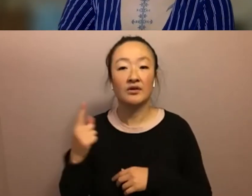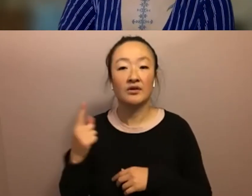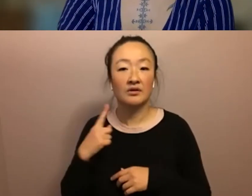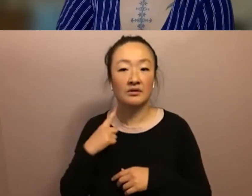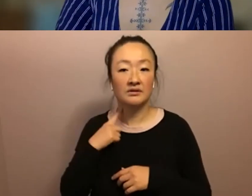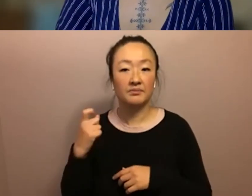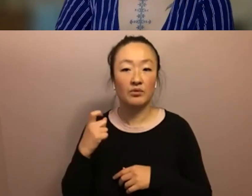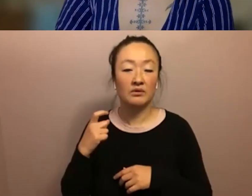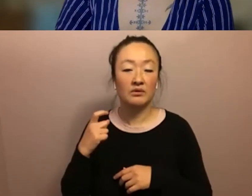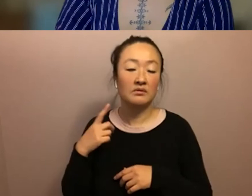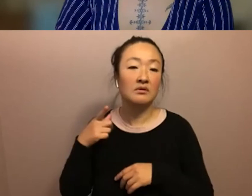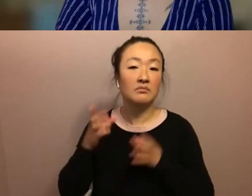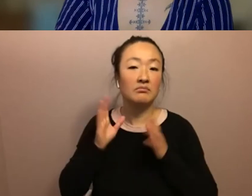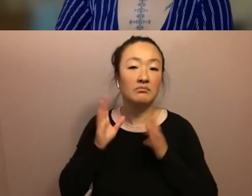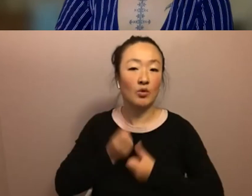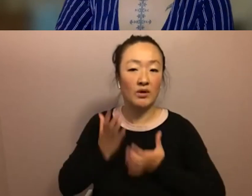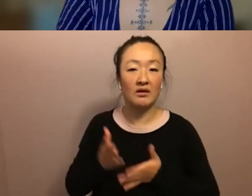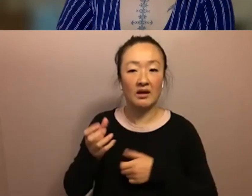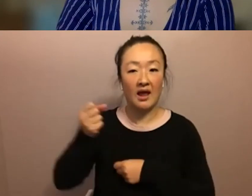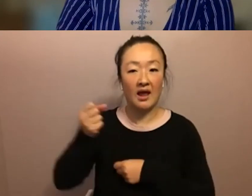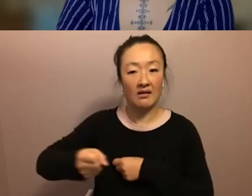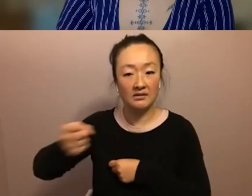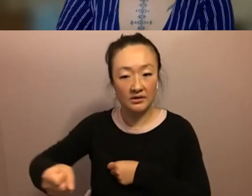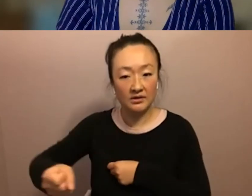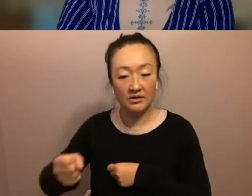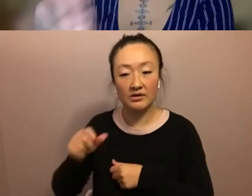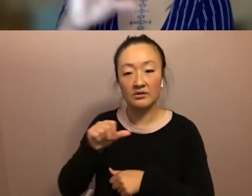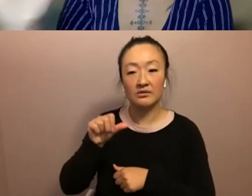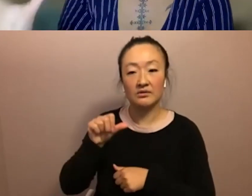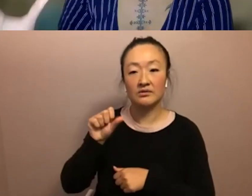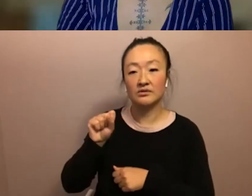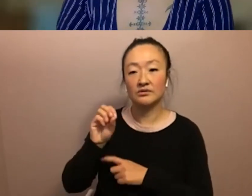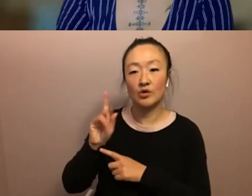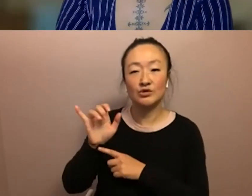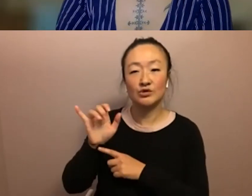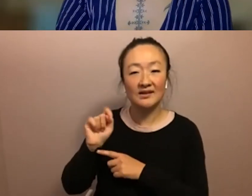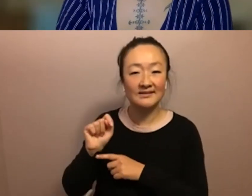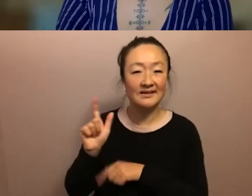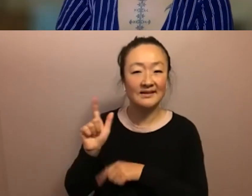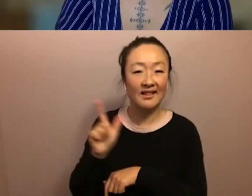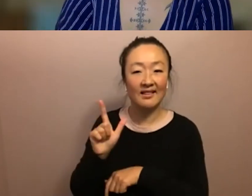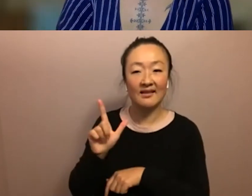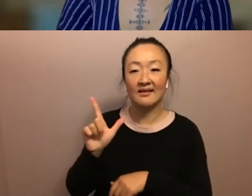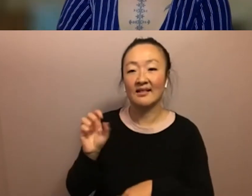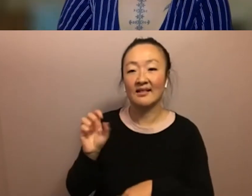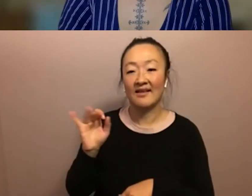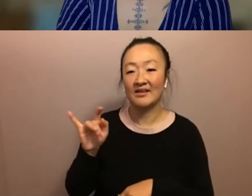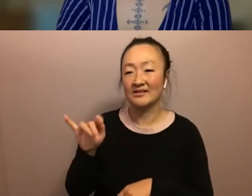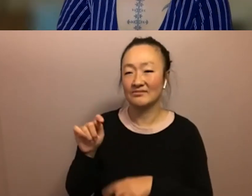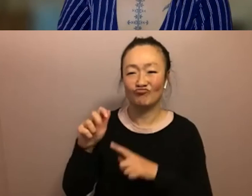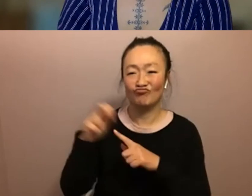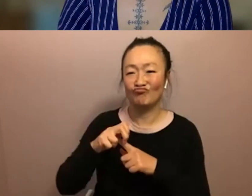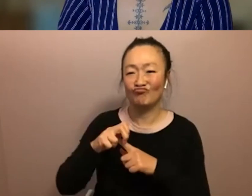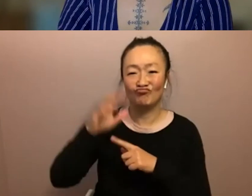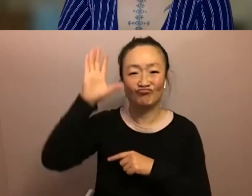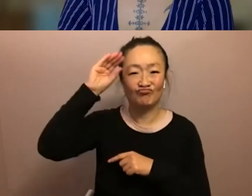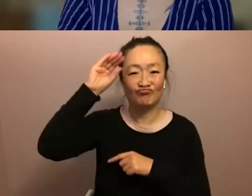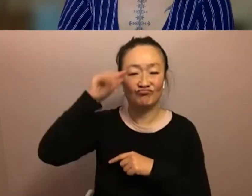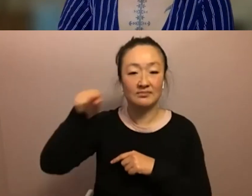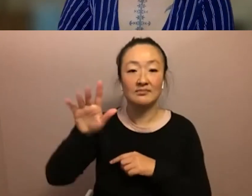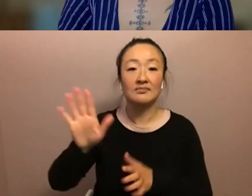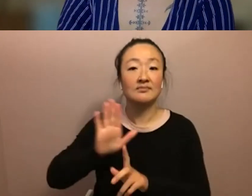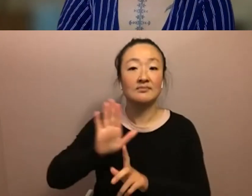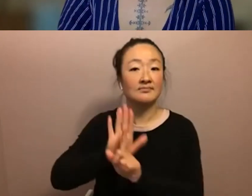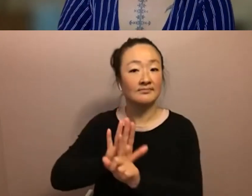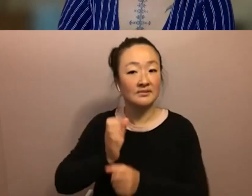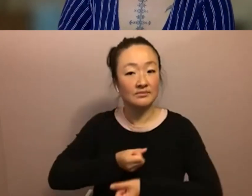ours um socialist like leftist like really awesome guy whose poetry